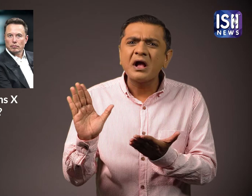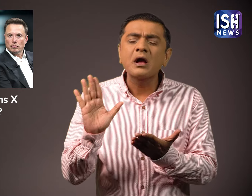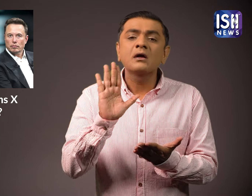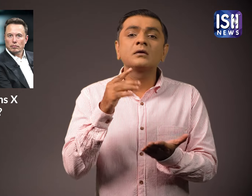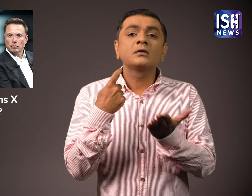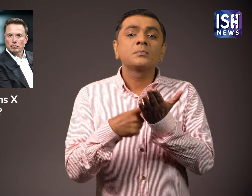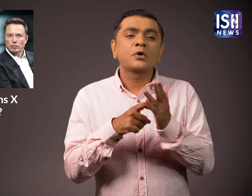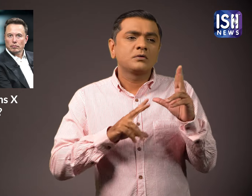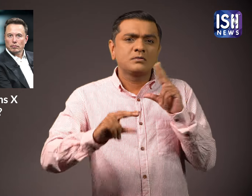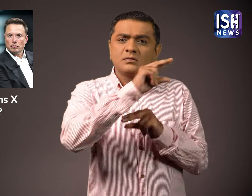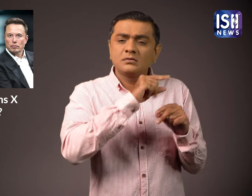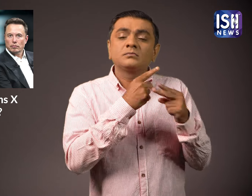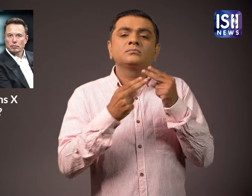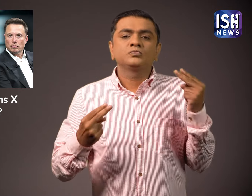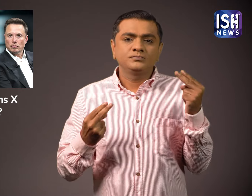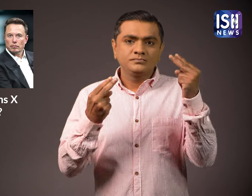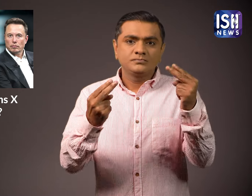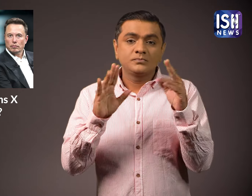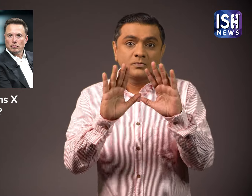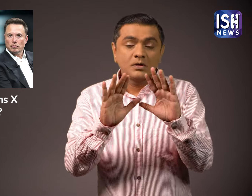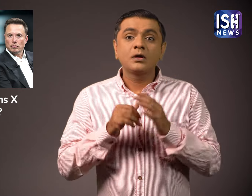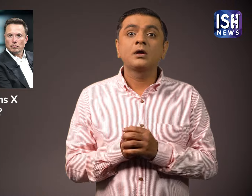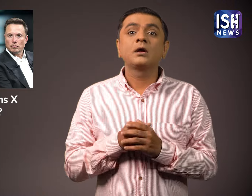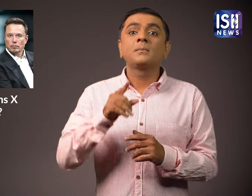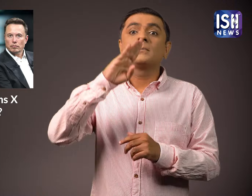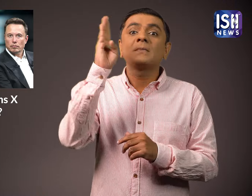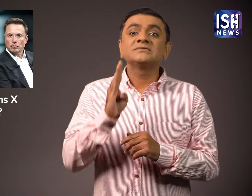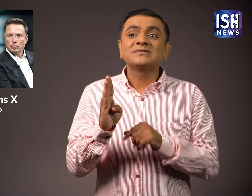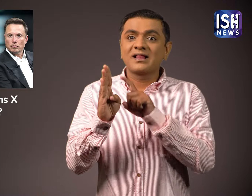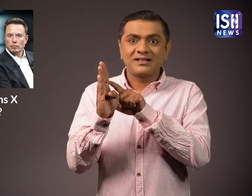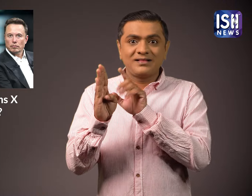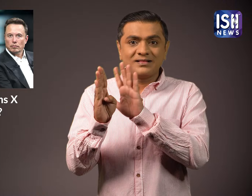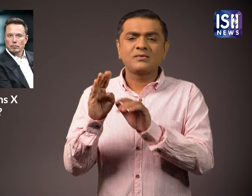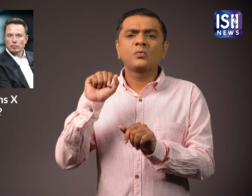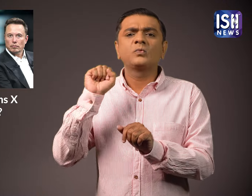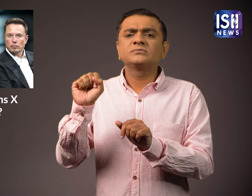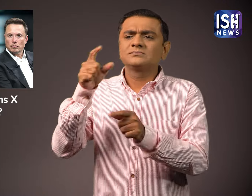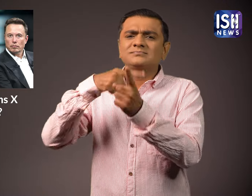According to the reports, Brazilian officials asked X